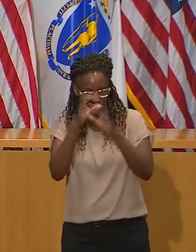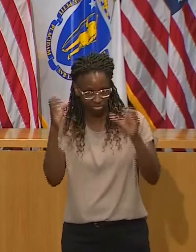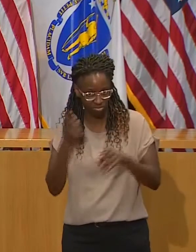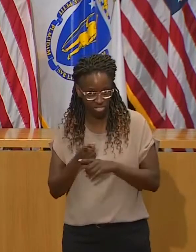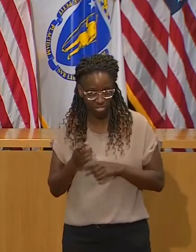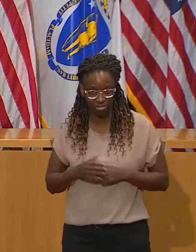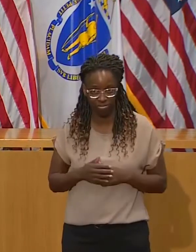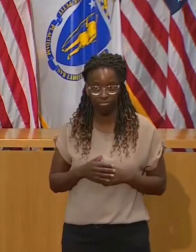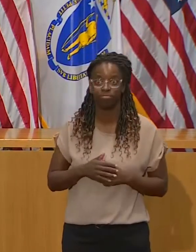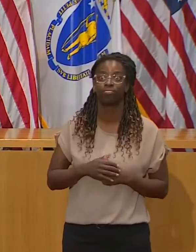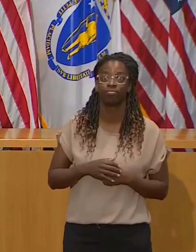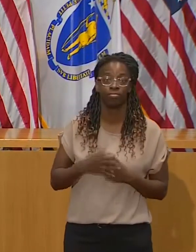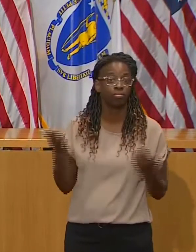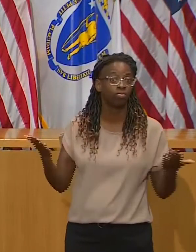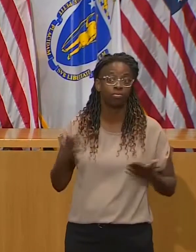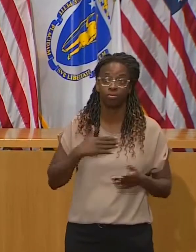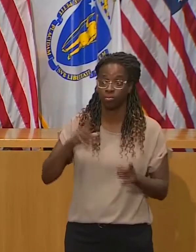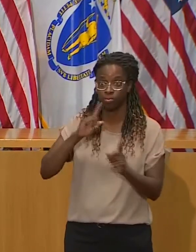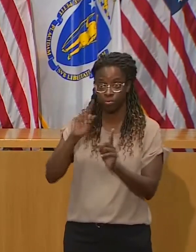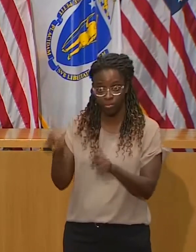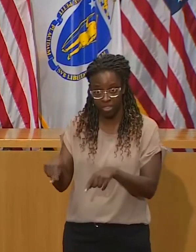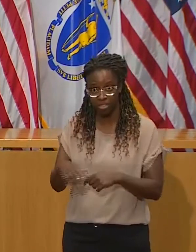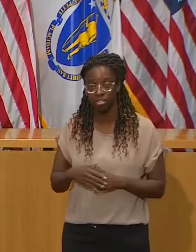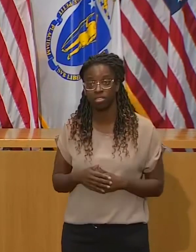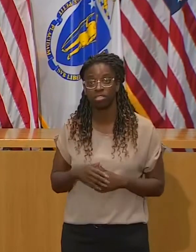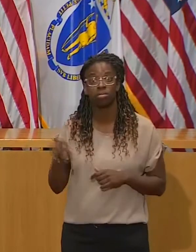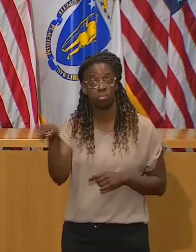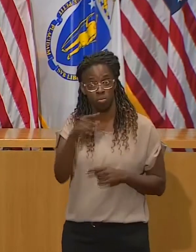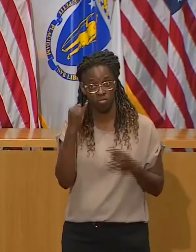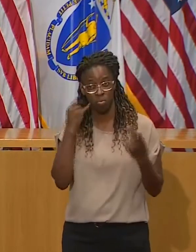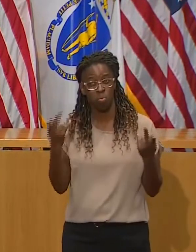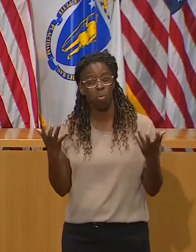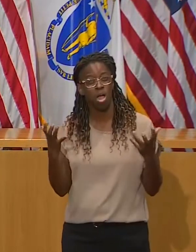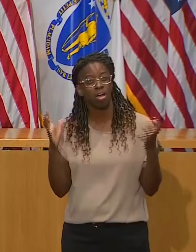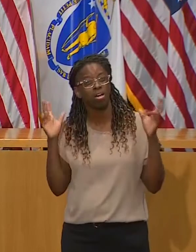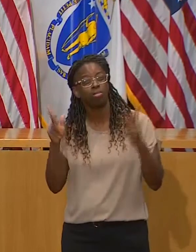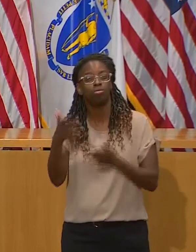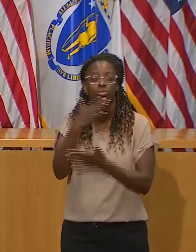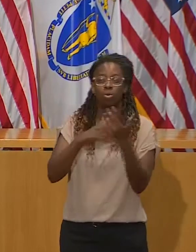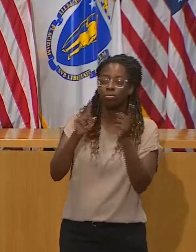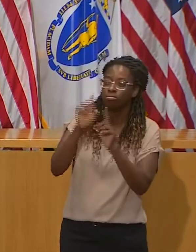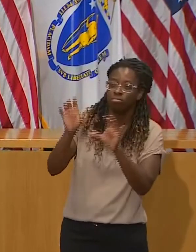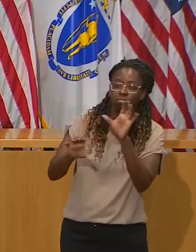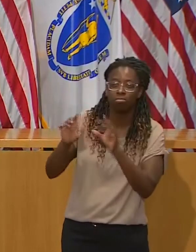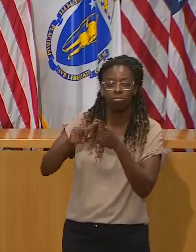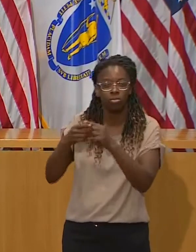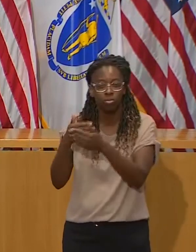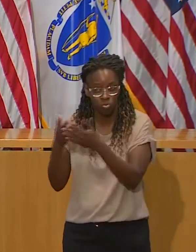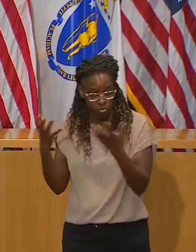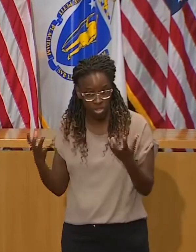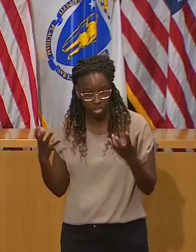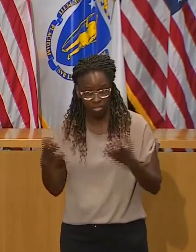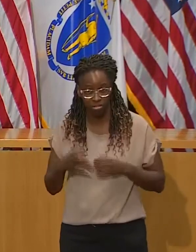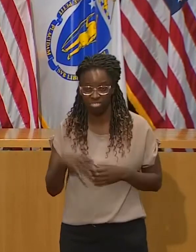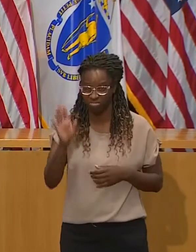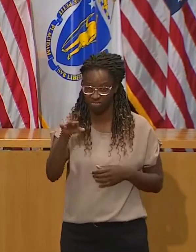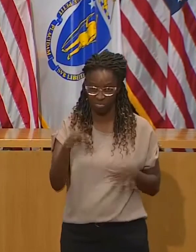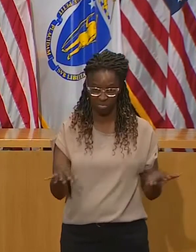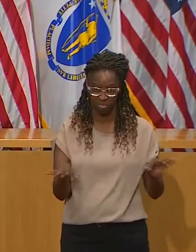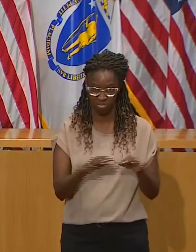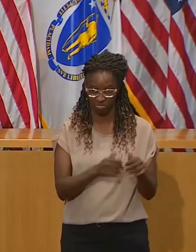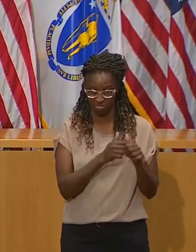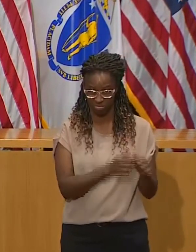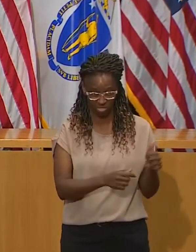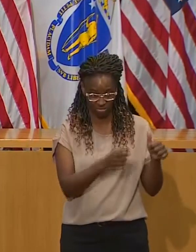there are really important things that depend on us